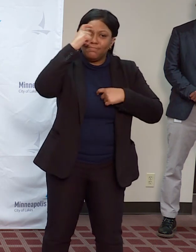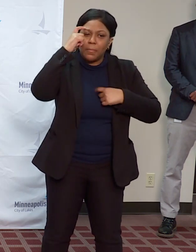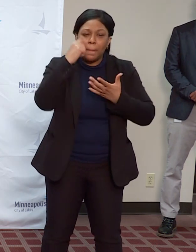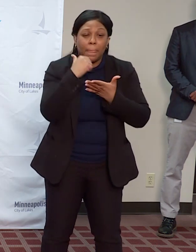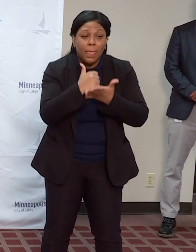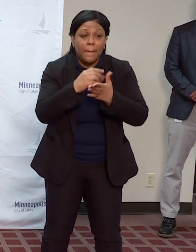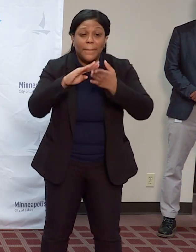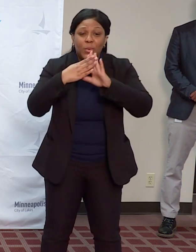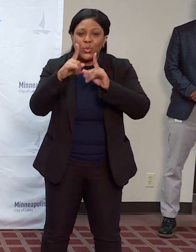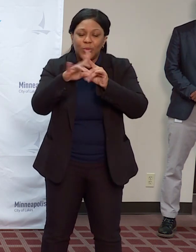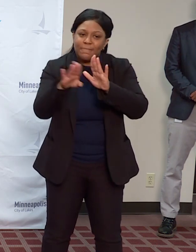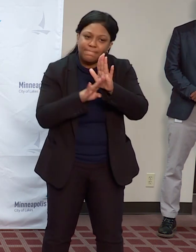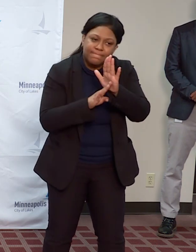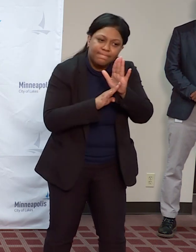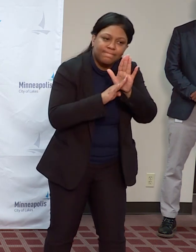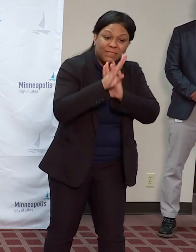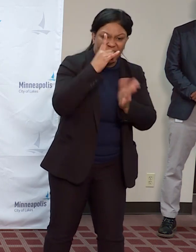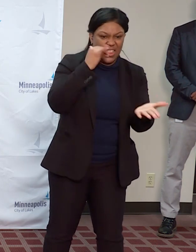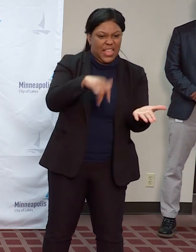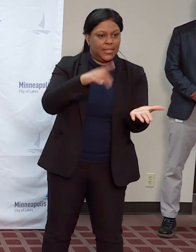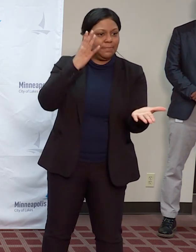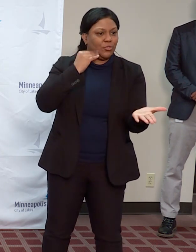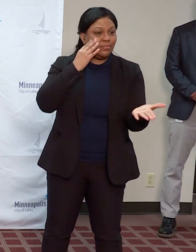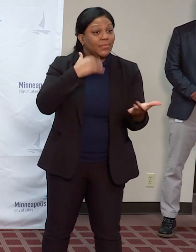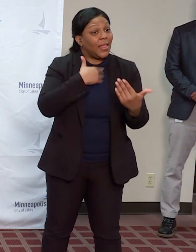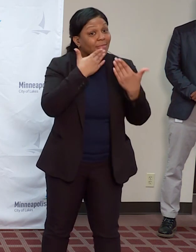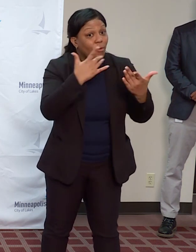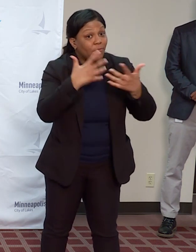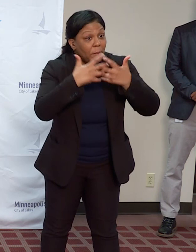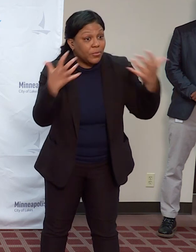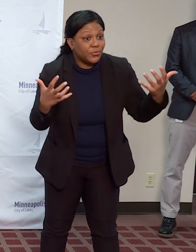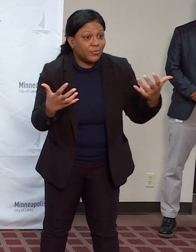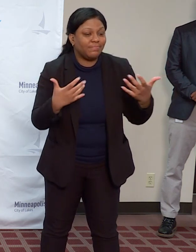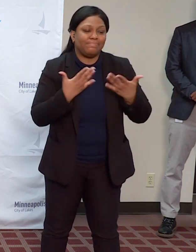this experience. So thank you very much and that's all.